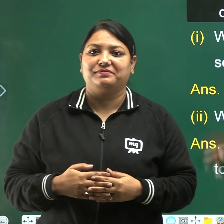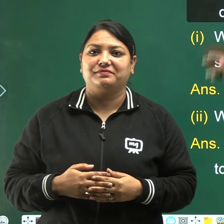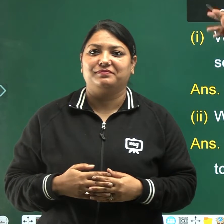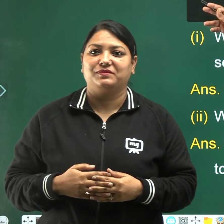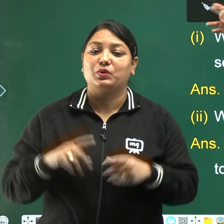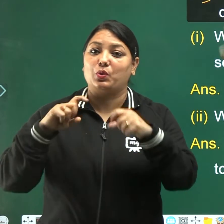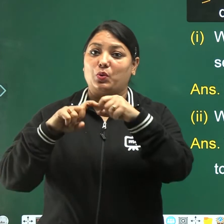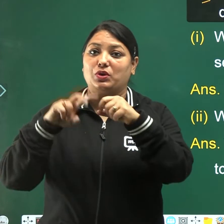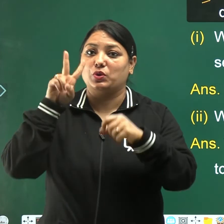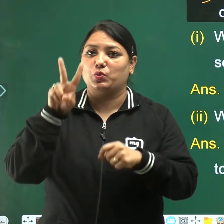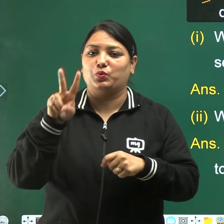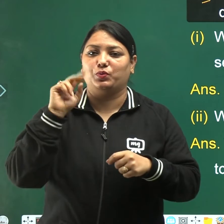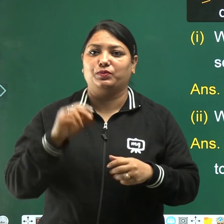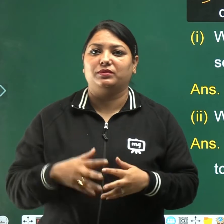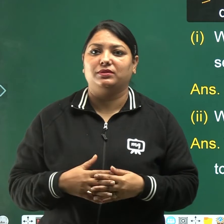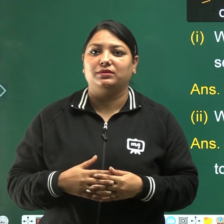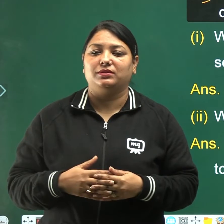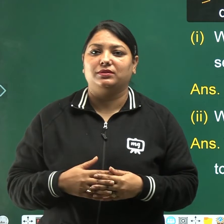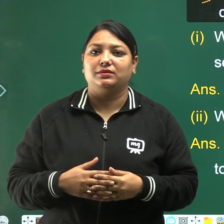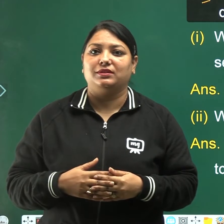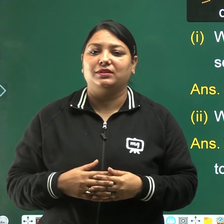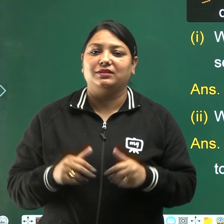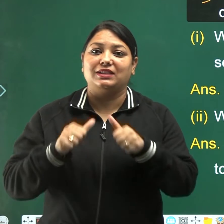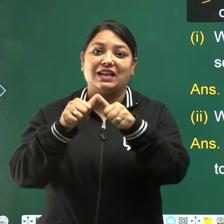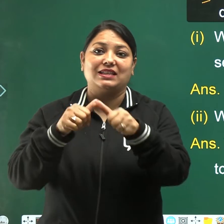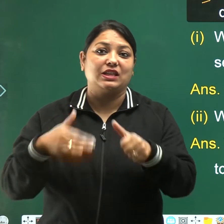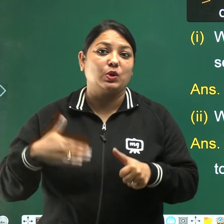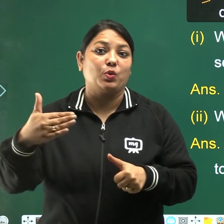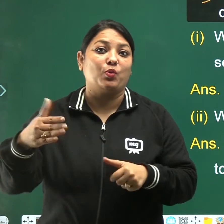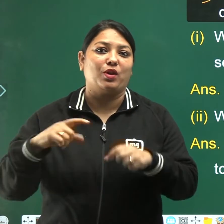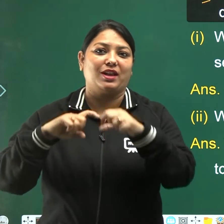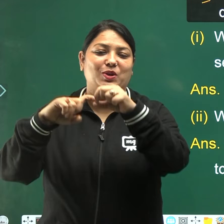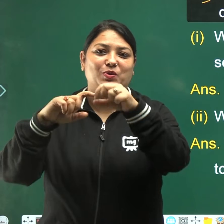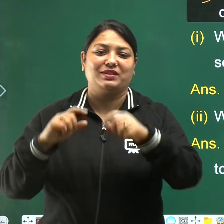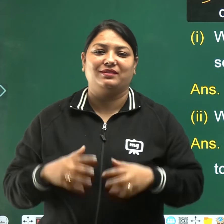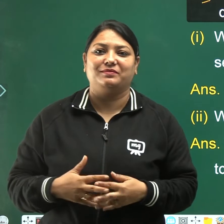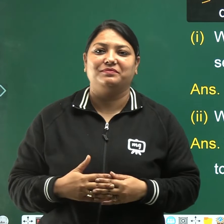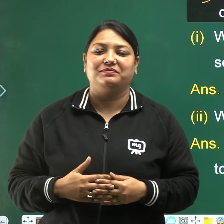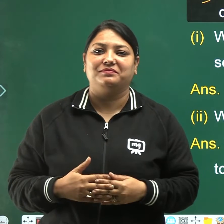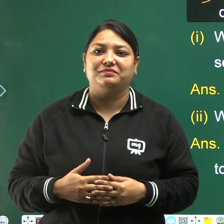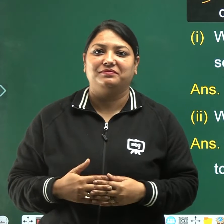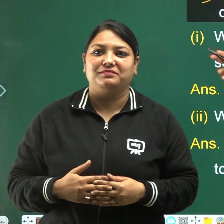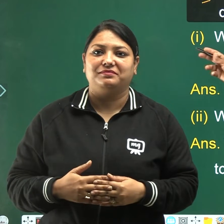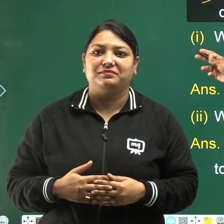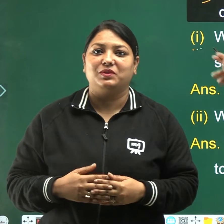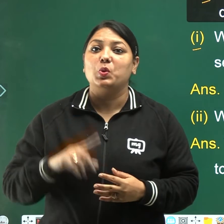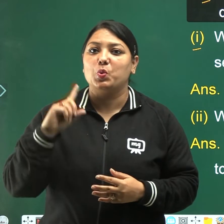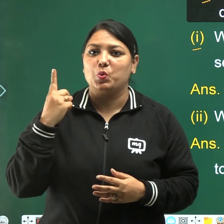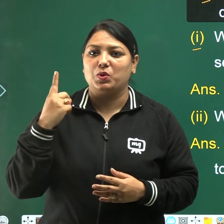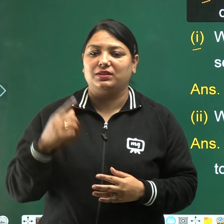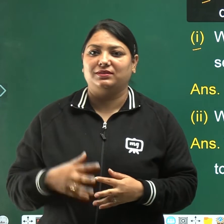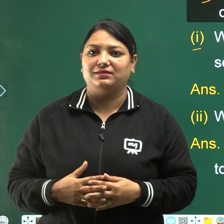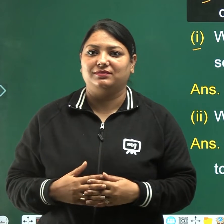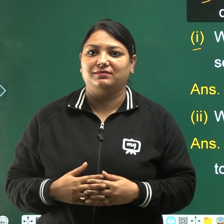Question 2, answer the following questions, first,